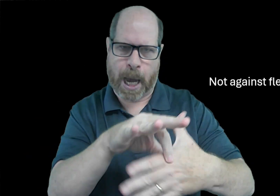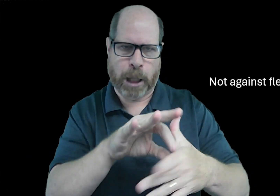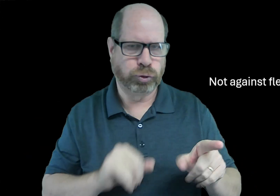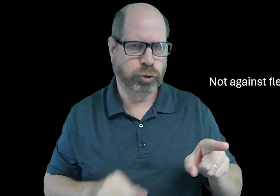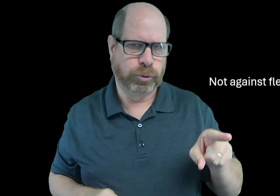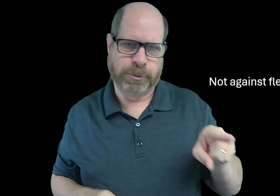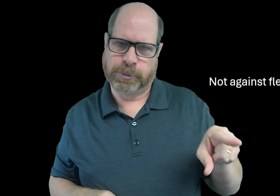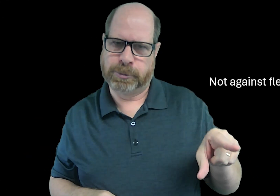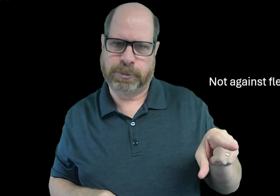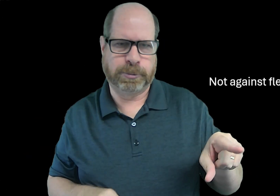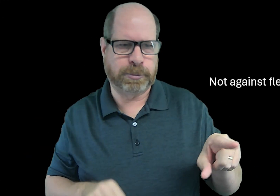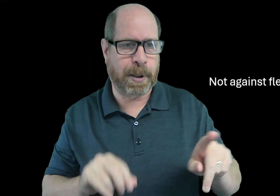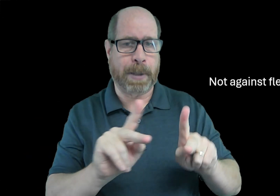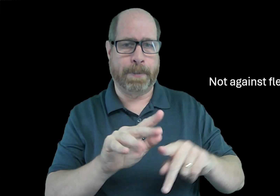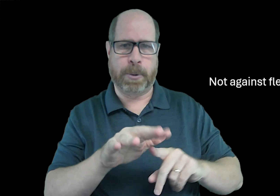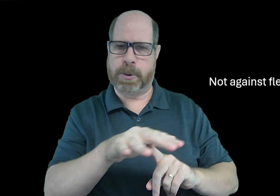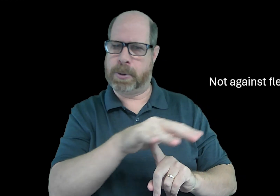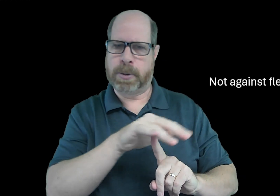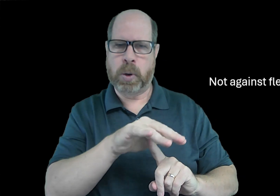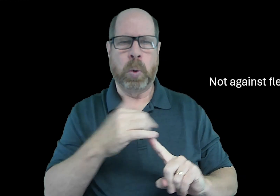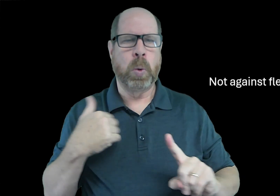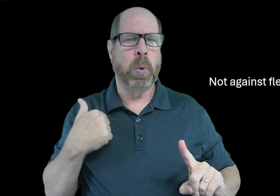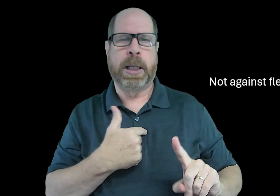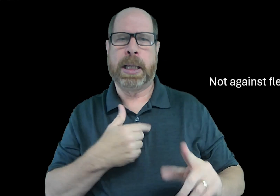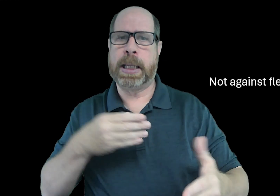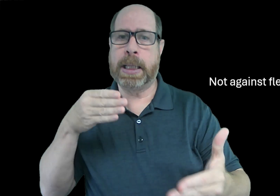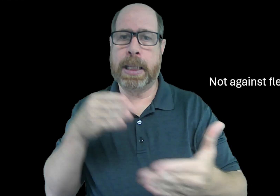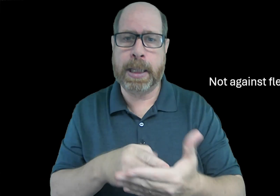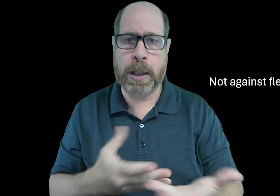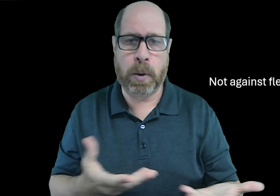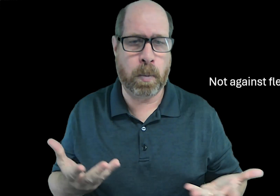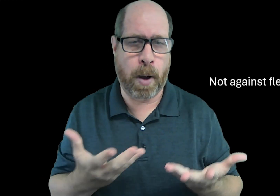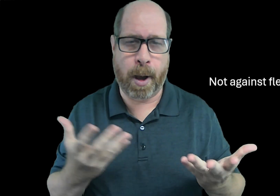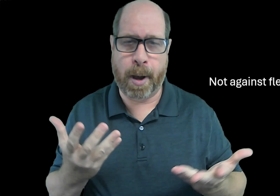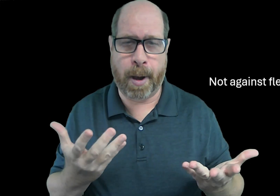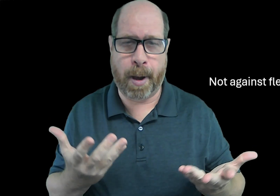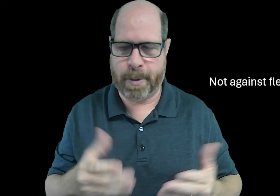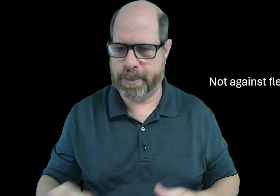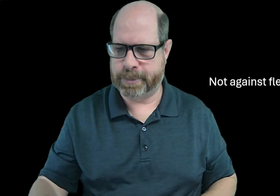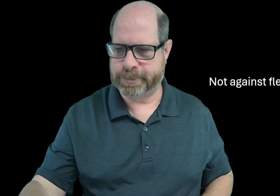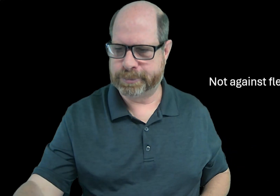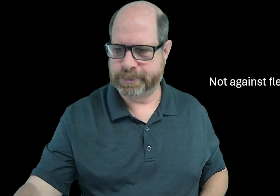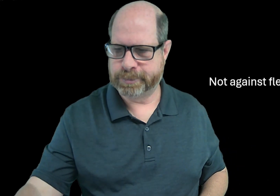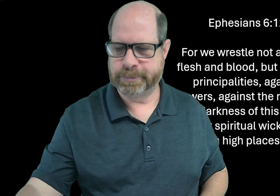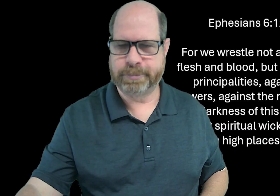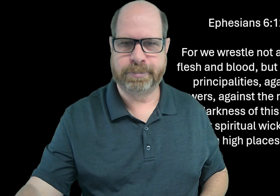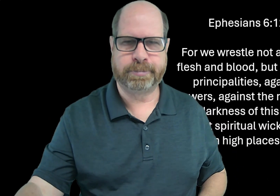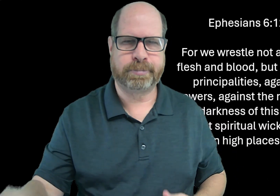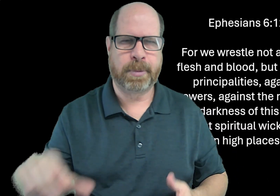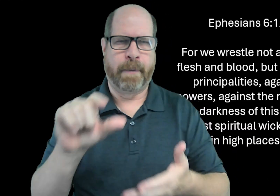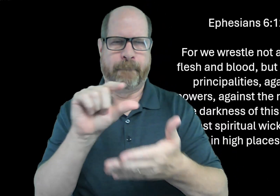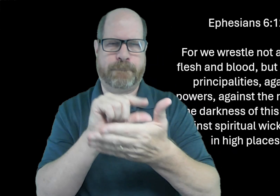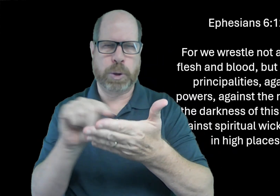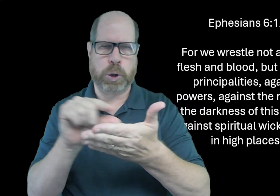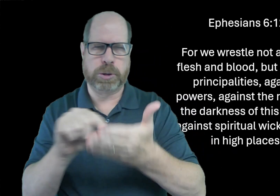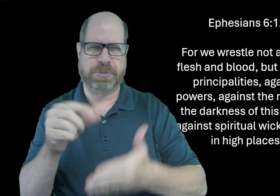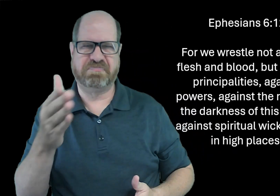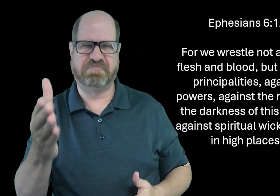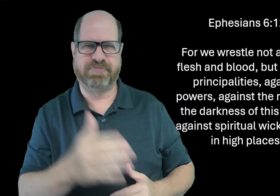fighting against flesh. We're not fighting against people. We're fighting against what? Here's our